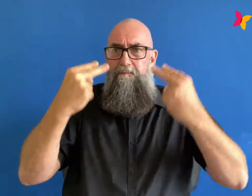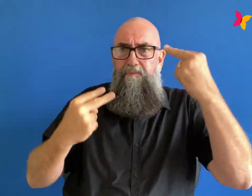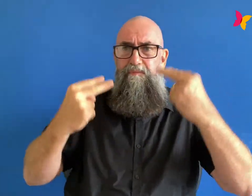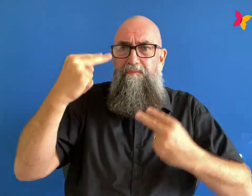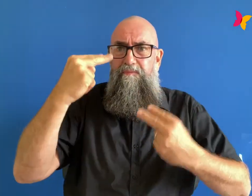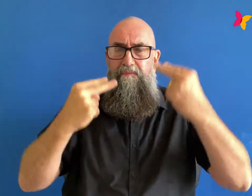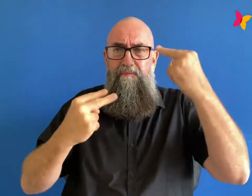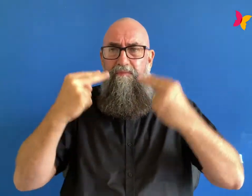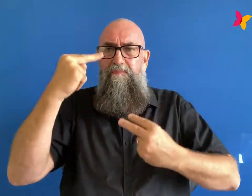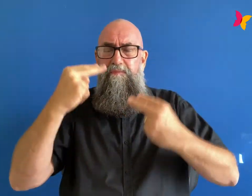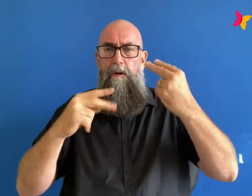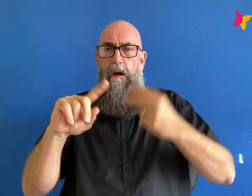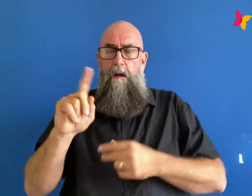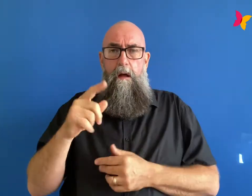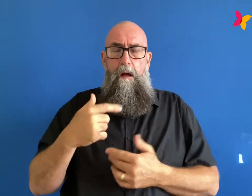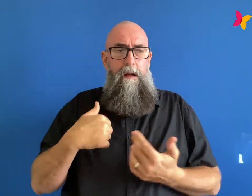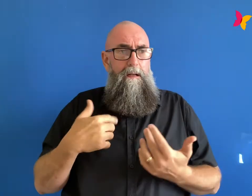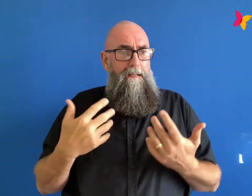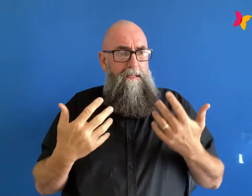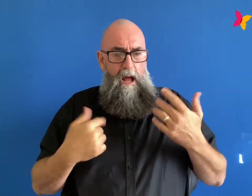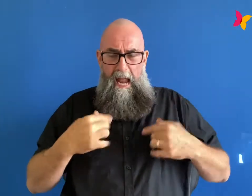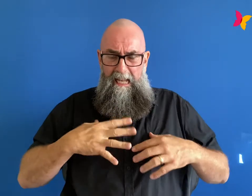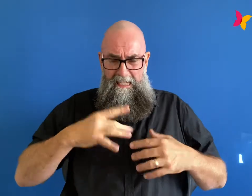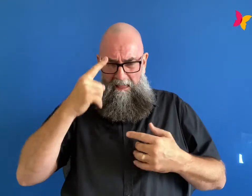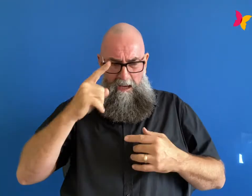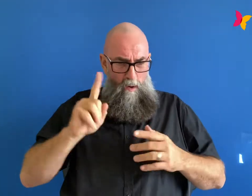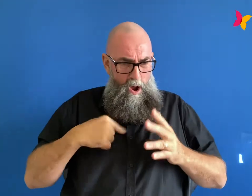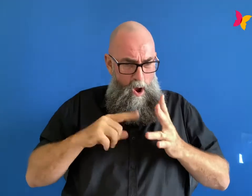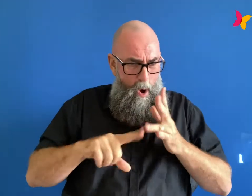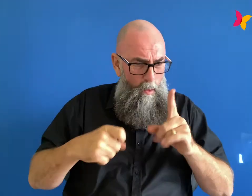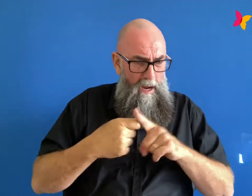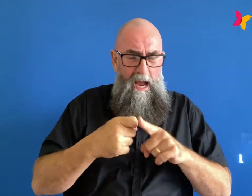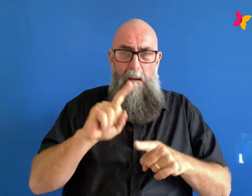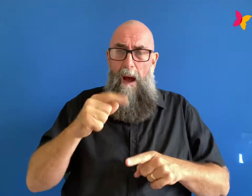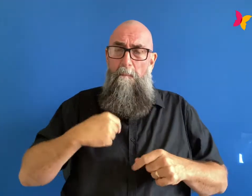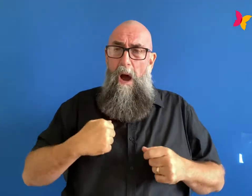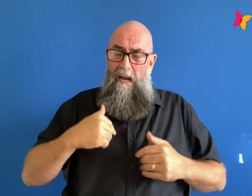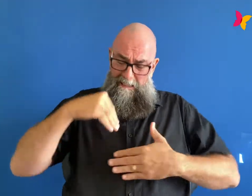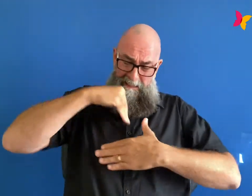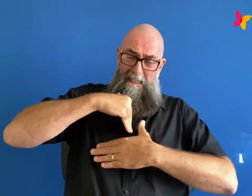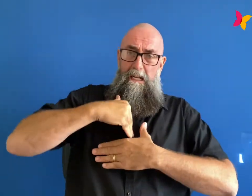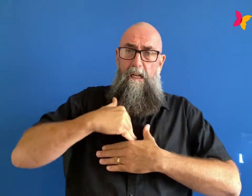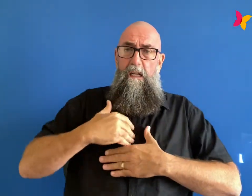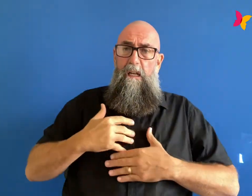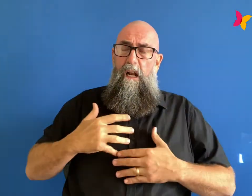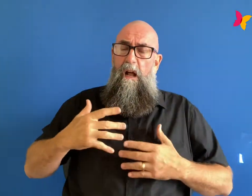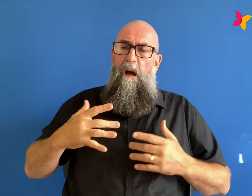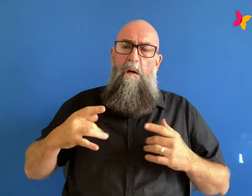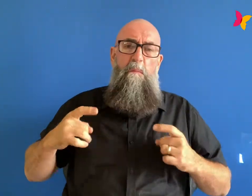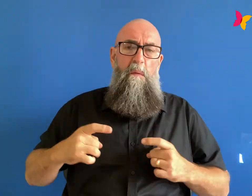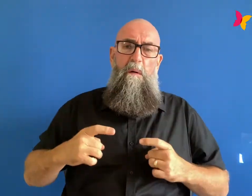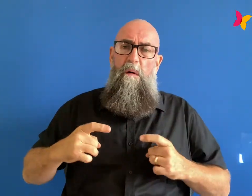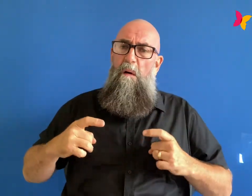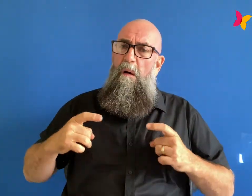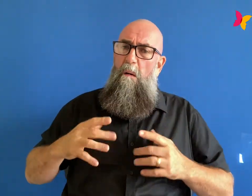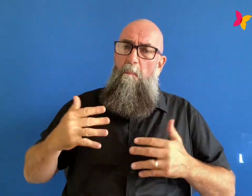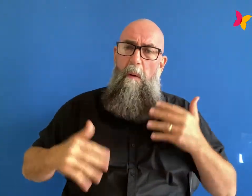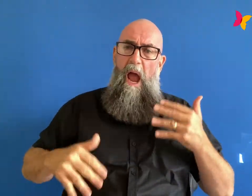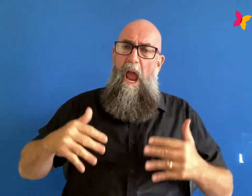isn't right this isn't okay like the pain that i was feeling kind of gave a bit of rationality to that voice that was